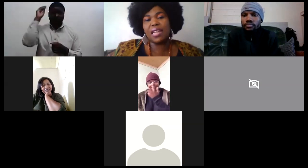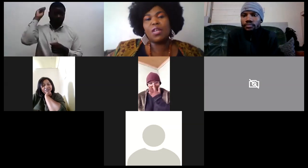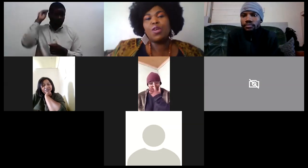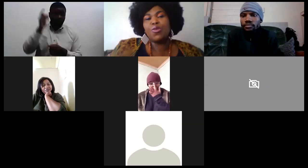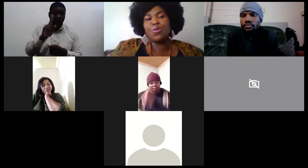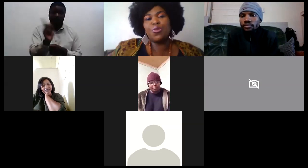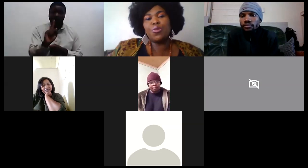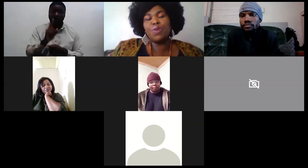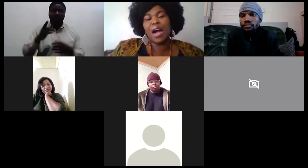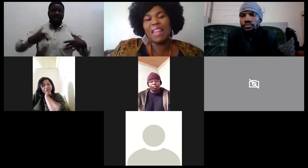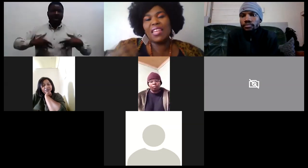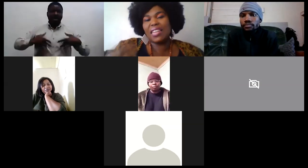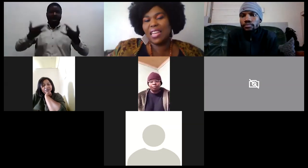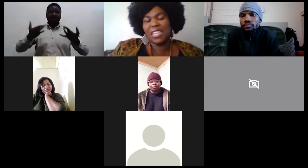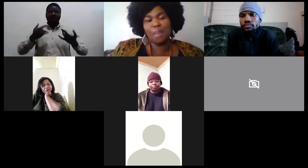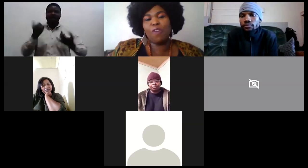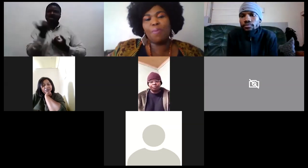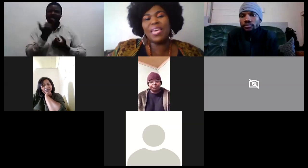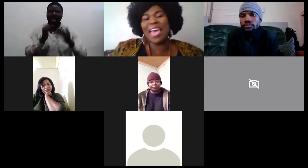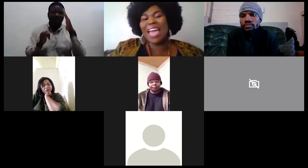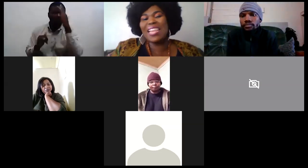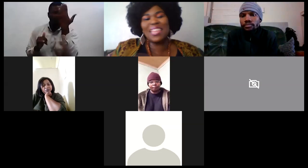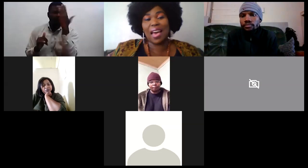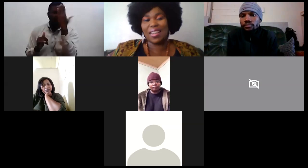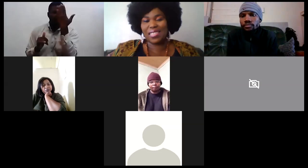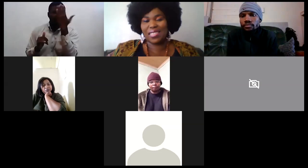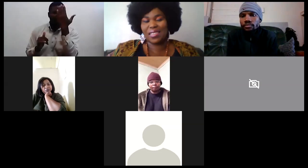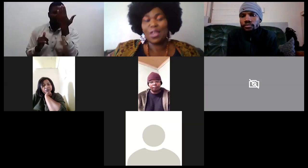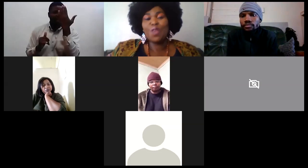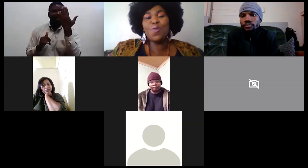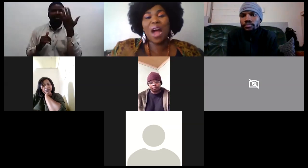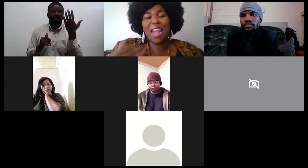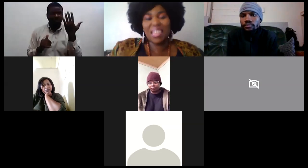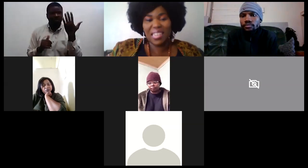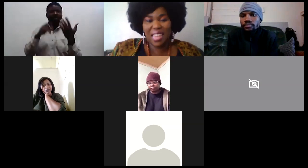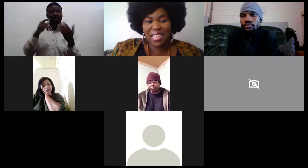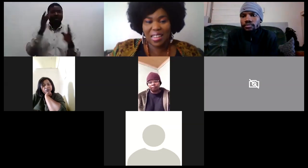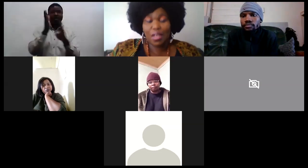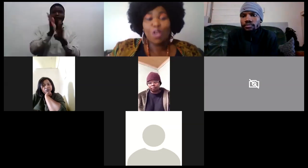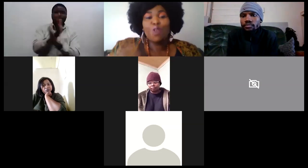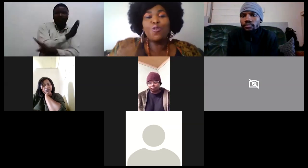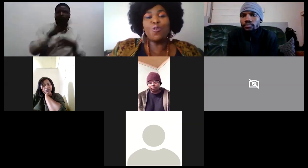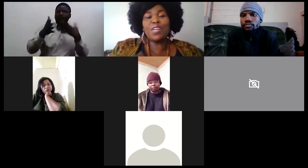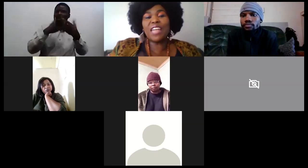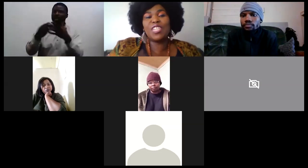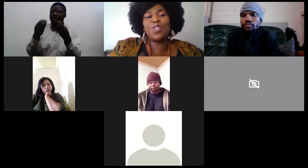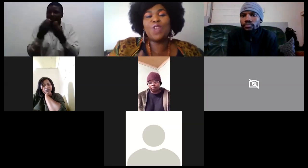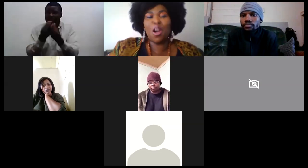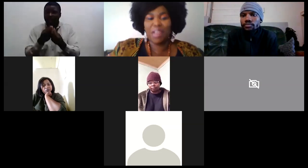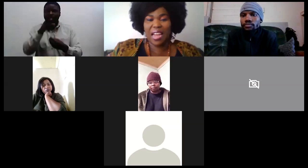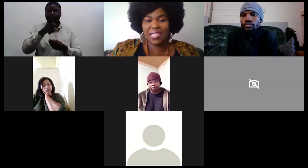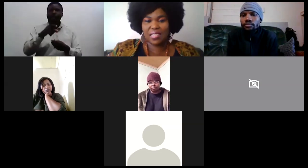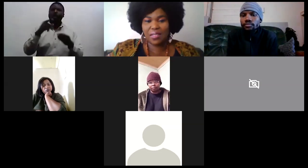said that you are the creator before being anything else you are the creator you create